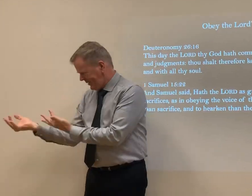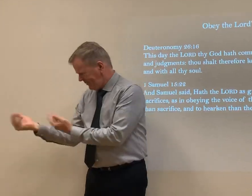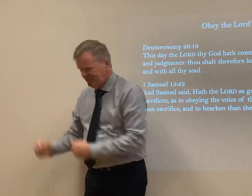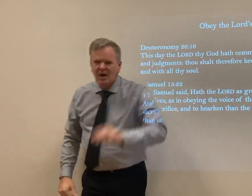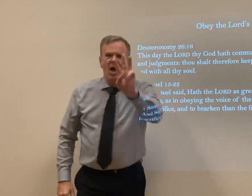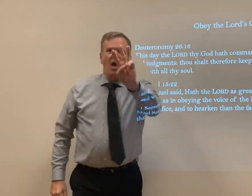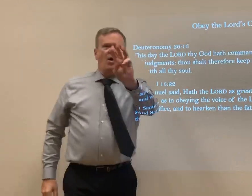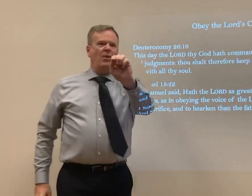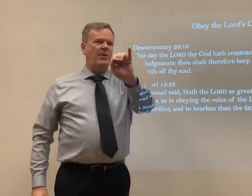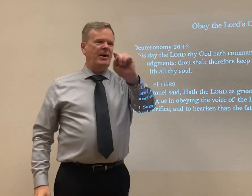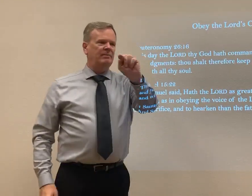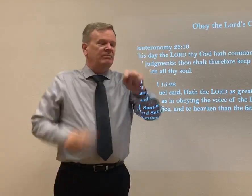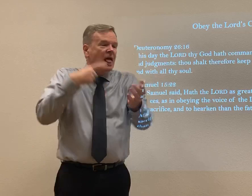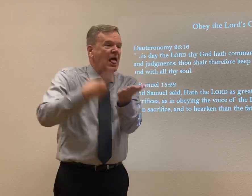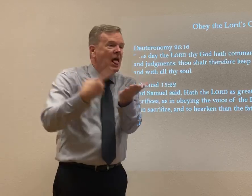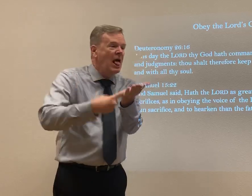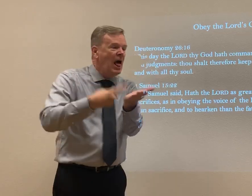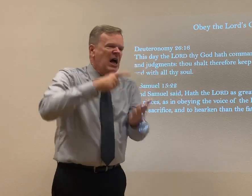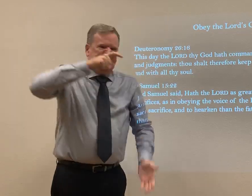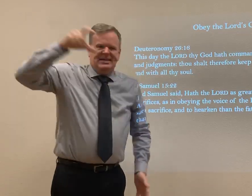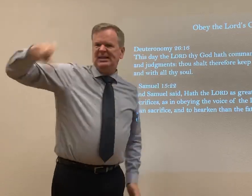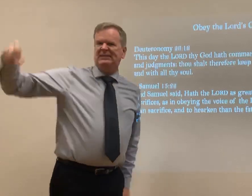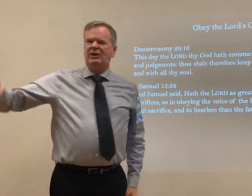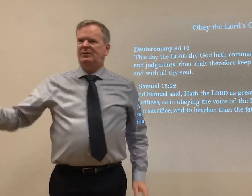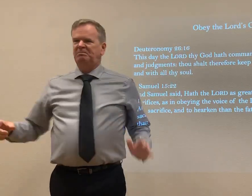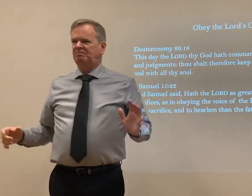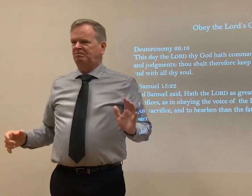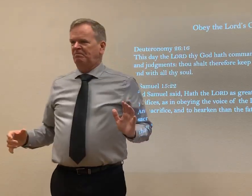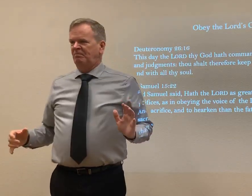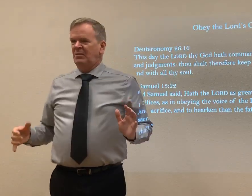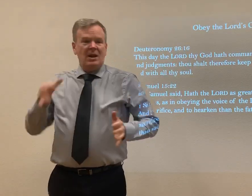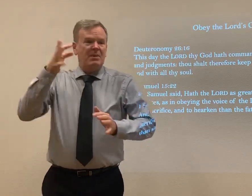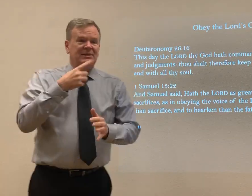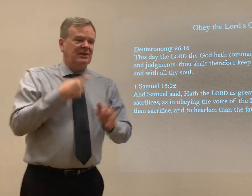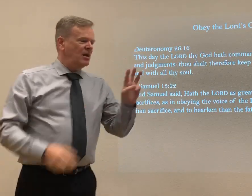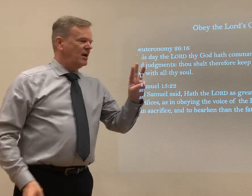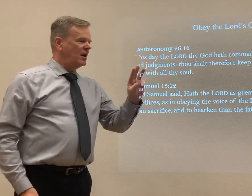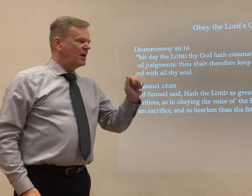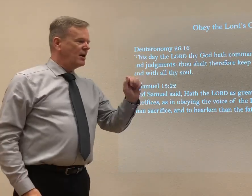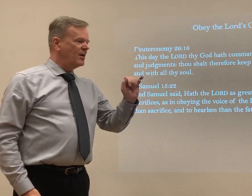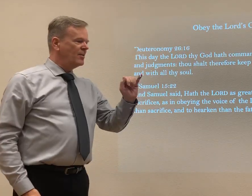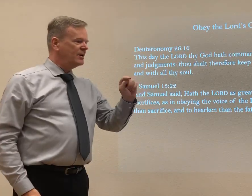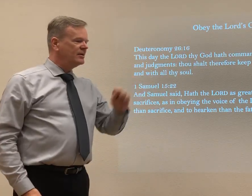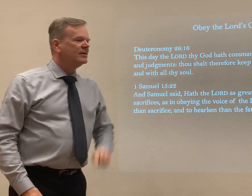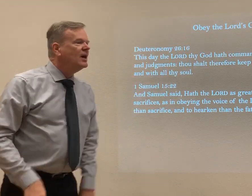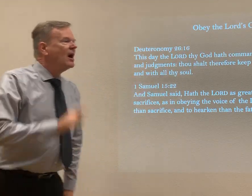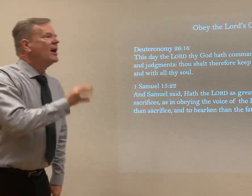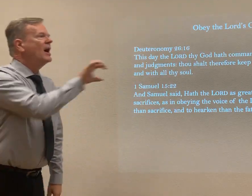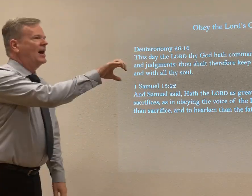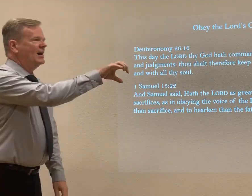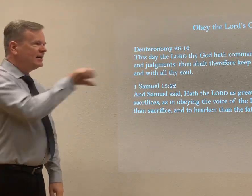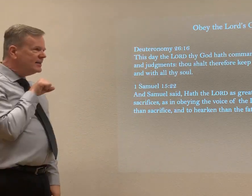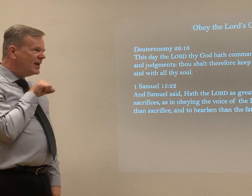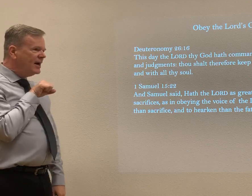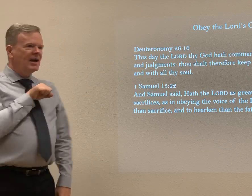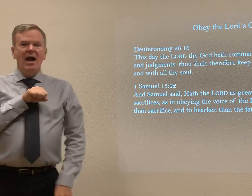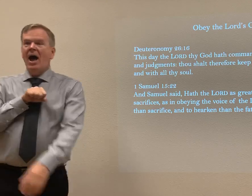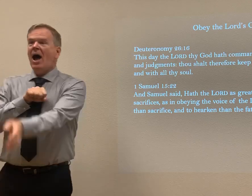So the pastor says, okay, now we agree, but now you need to wait. There's no debate, no conversation that's necessary at that point. The pastor's assistant